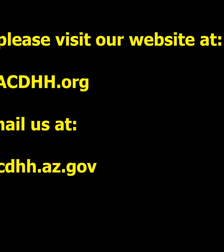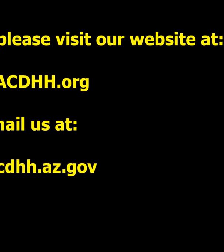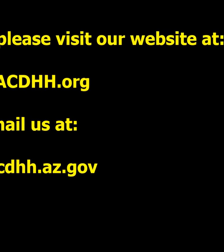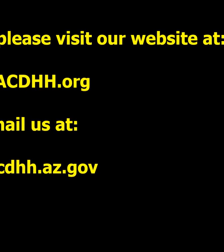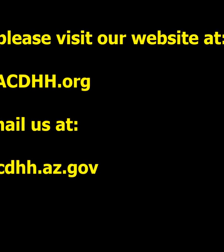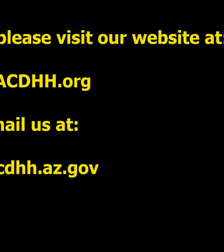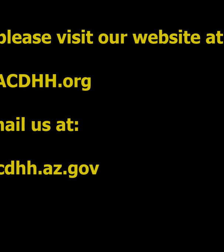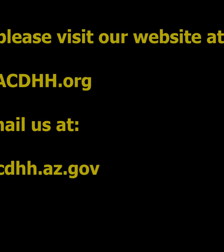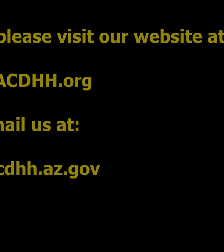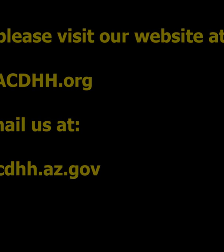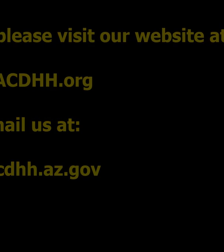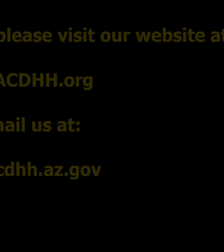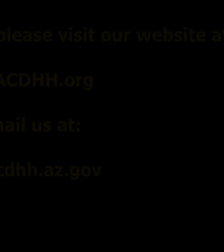Let's a little bit. So